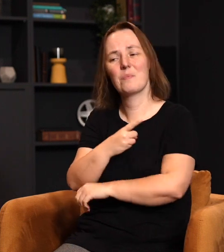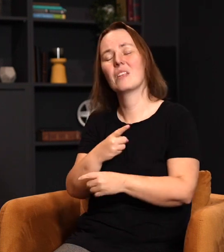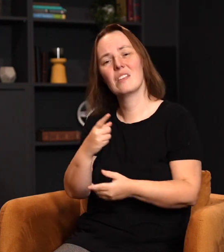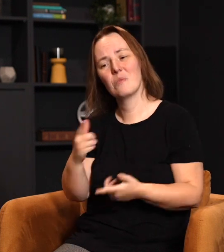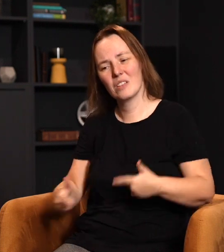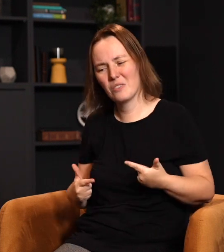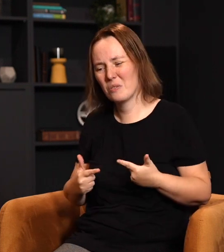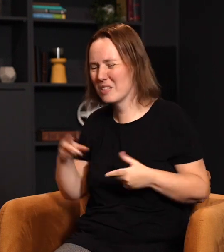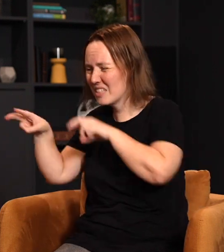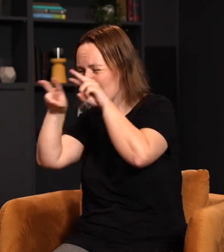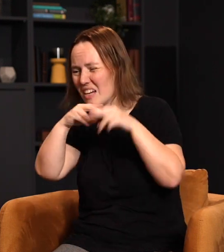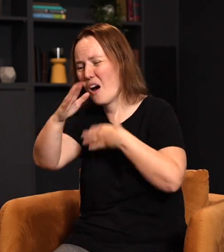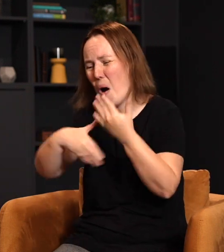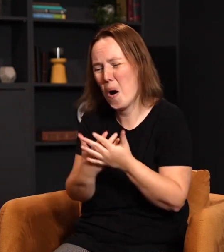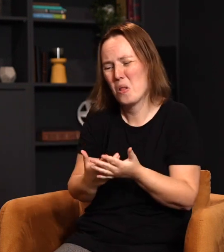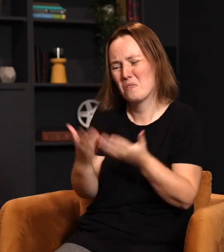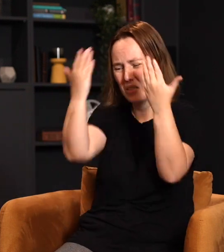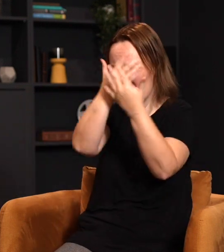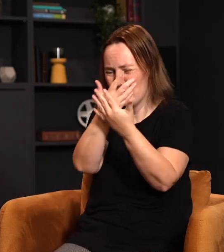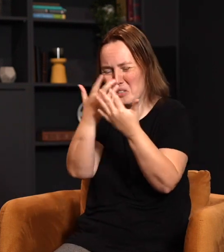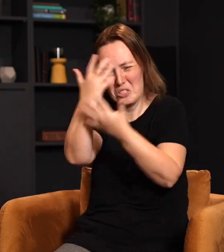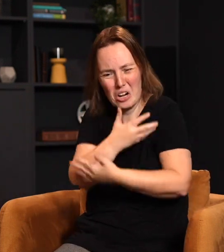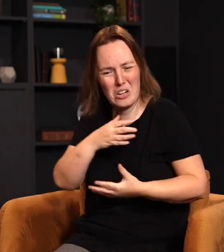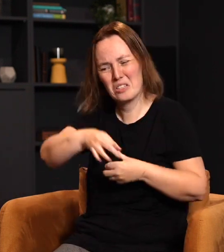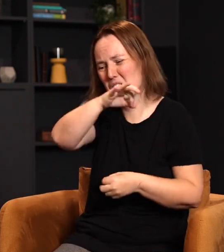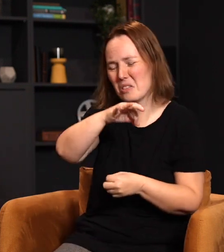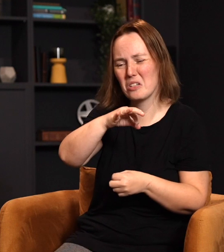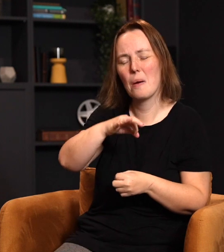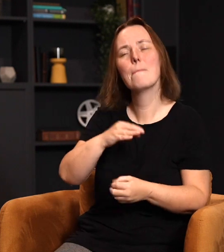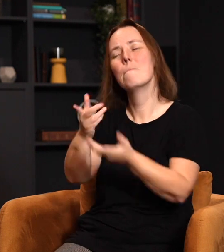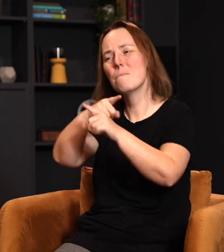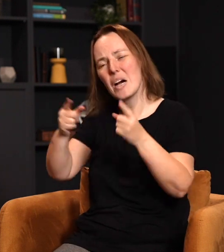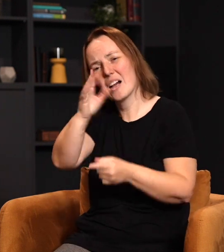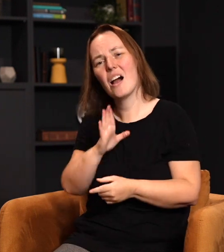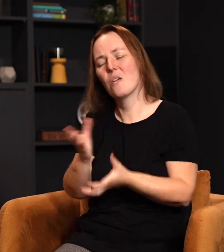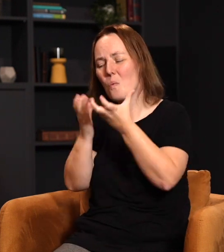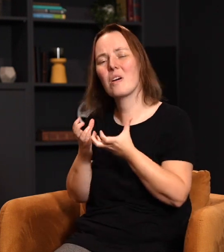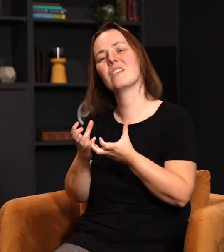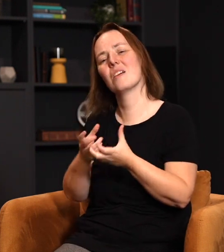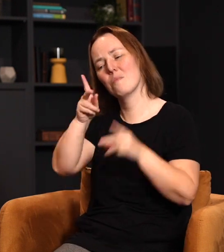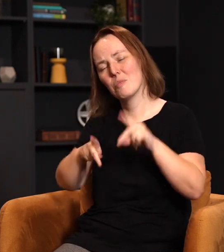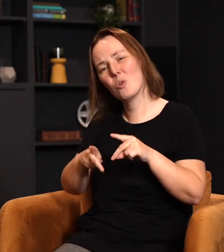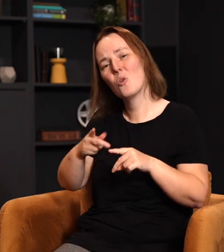darkness, there's a lot of spiritual decay, but God is longing for a people who understand their role. God is longing for a people who